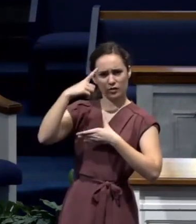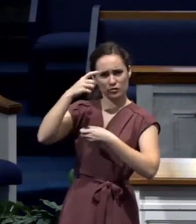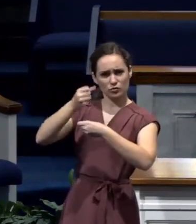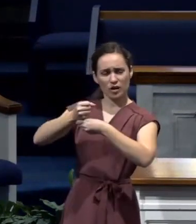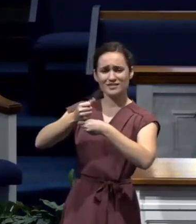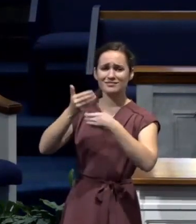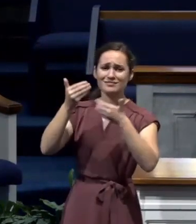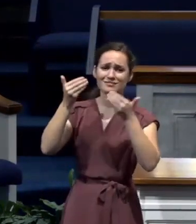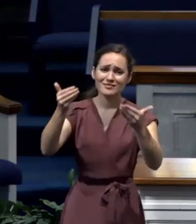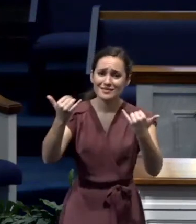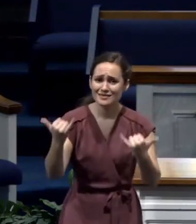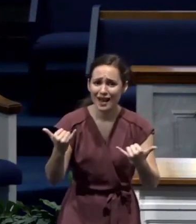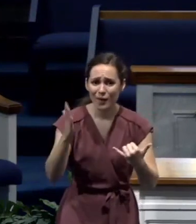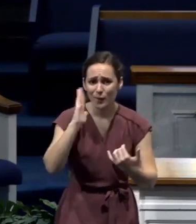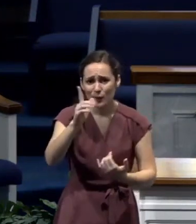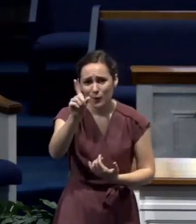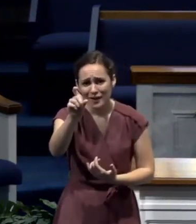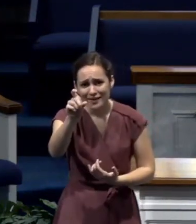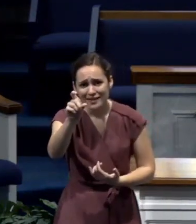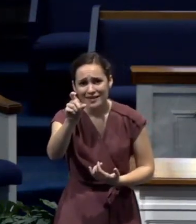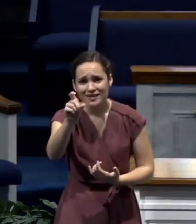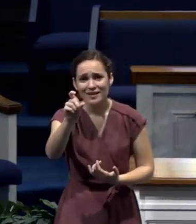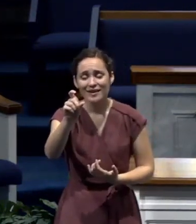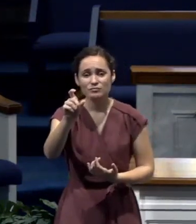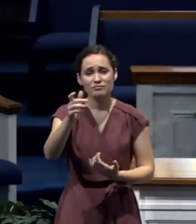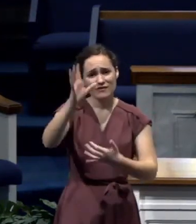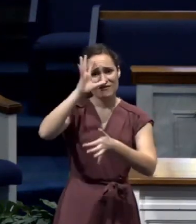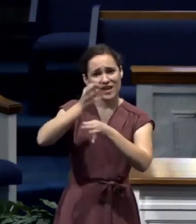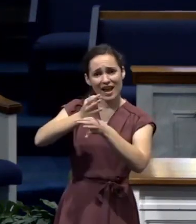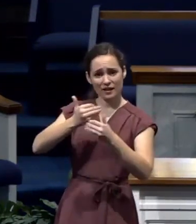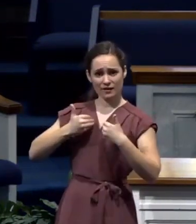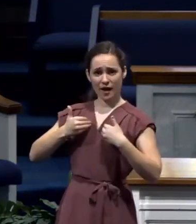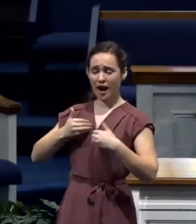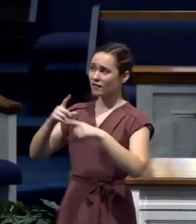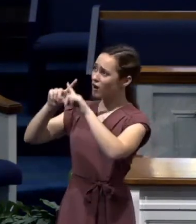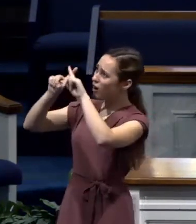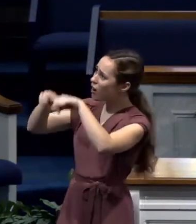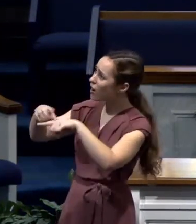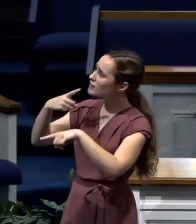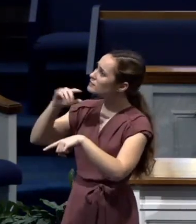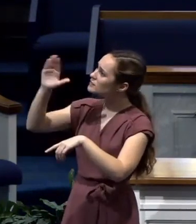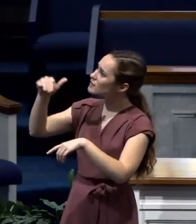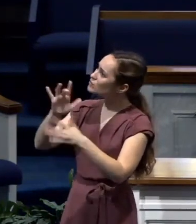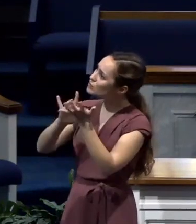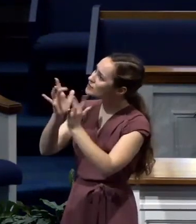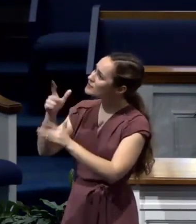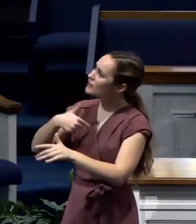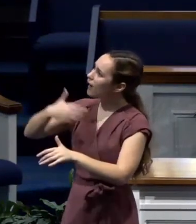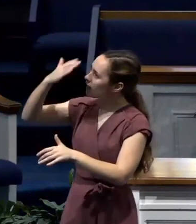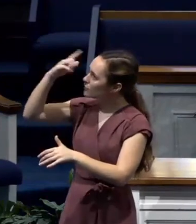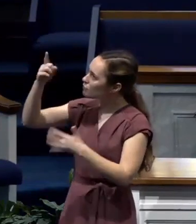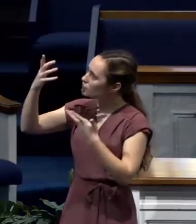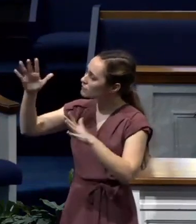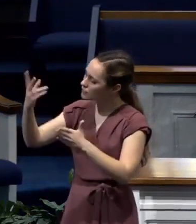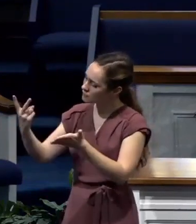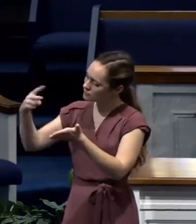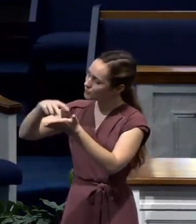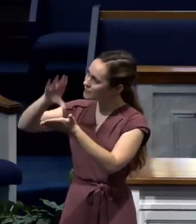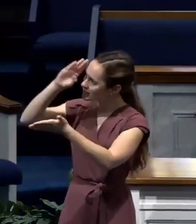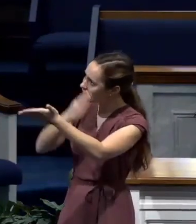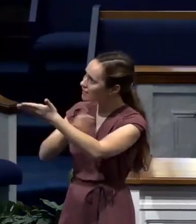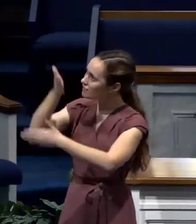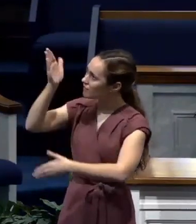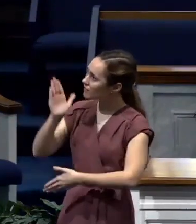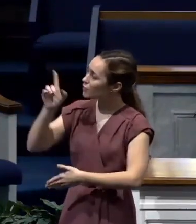Lord Jesus, Jesus, I know that you're the son of God, the risen son of God. I know you died to pay my sin debt.